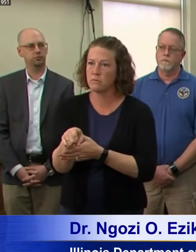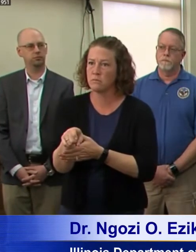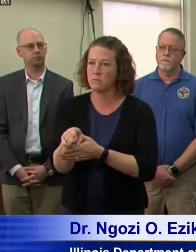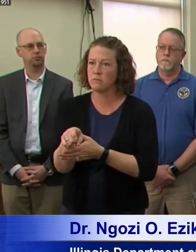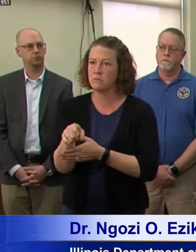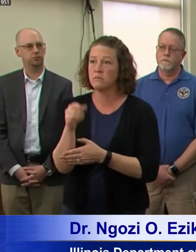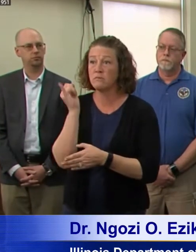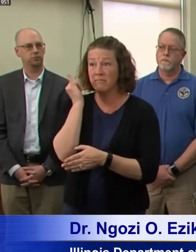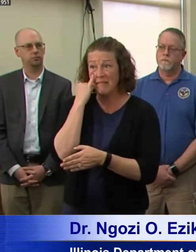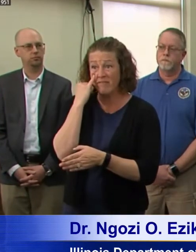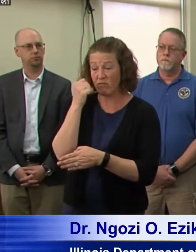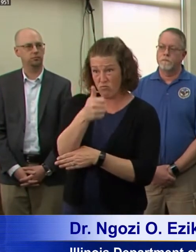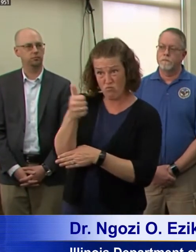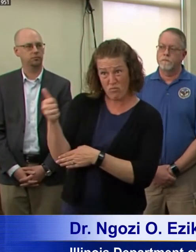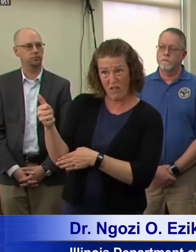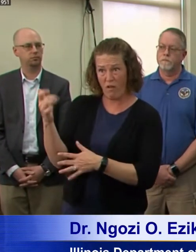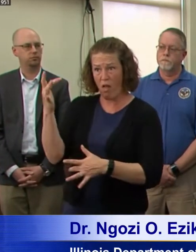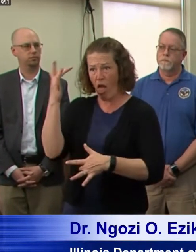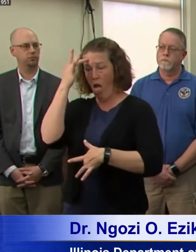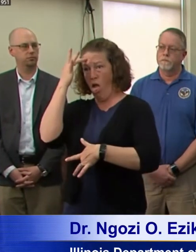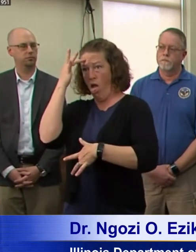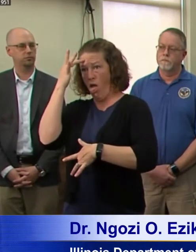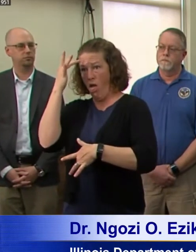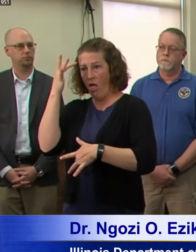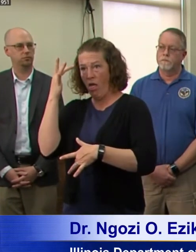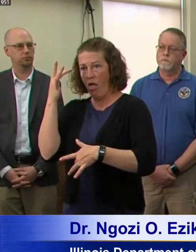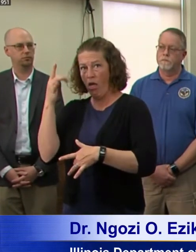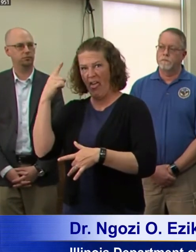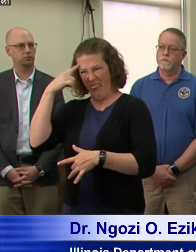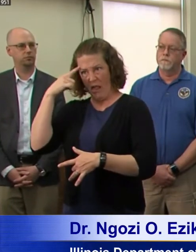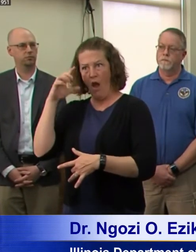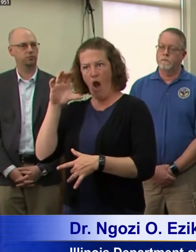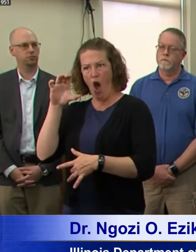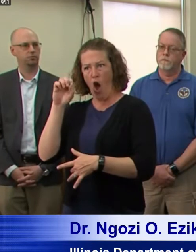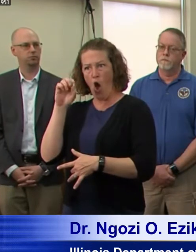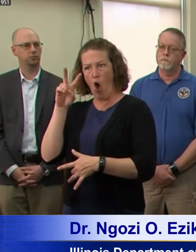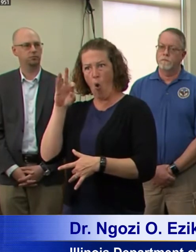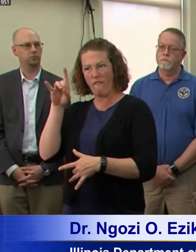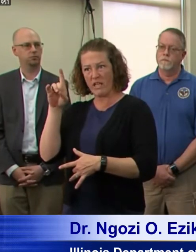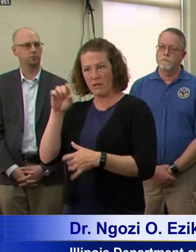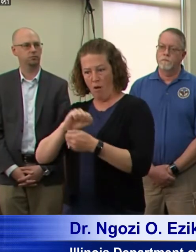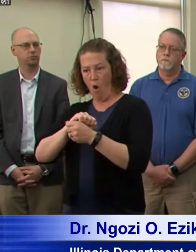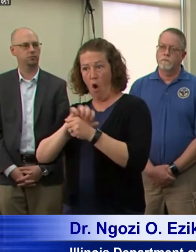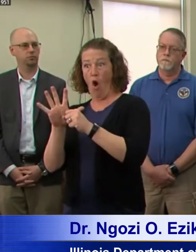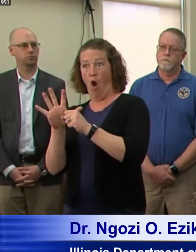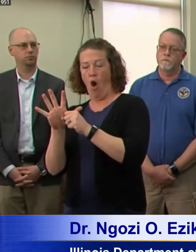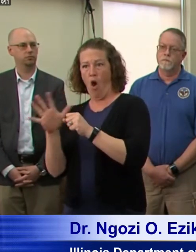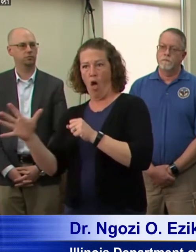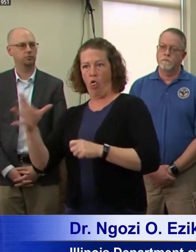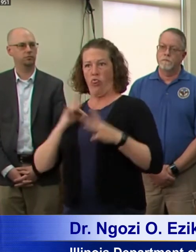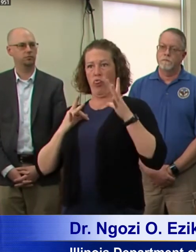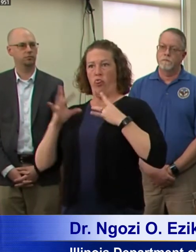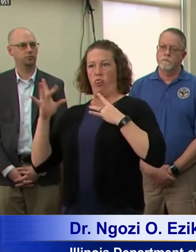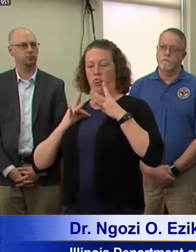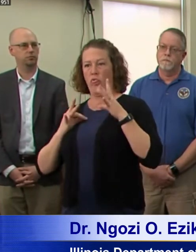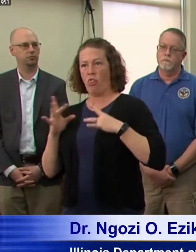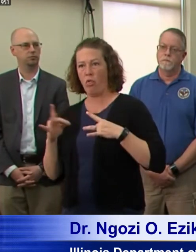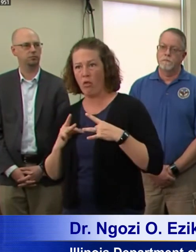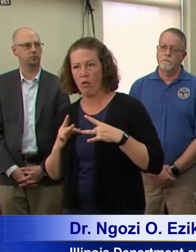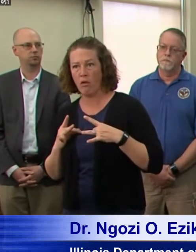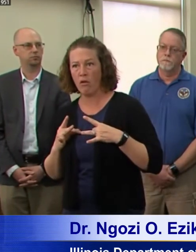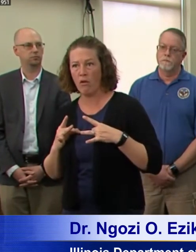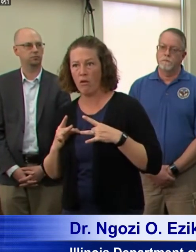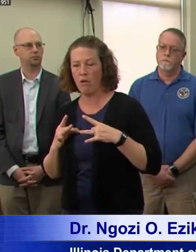you probably were exposed to a COVID case, but you're healthy, you can weather this